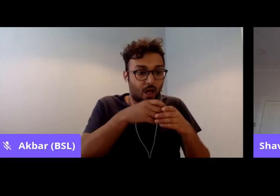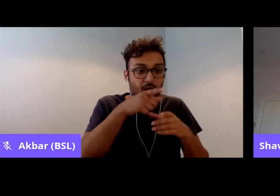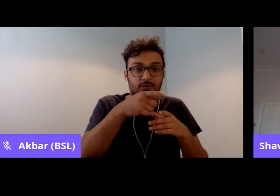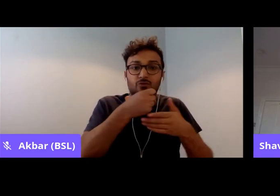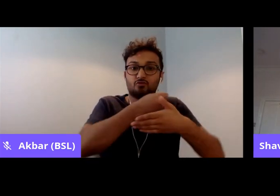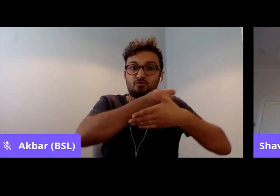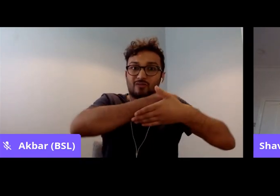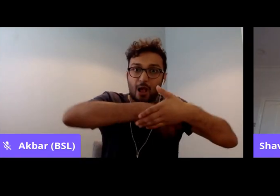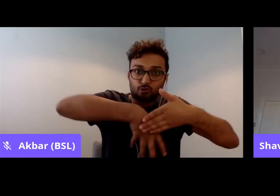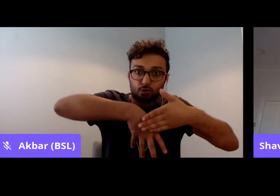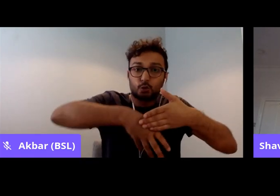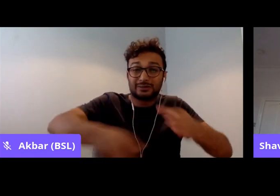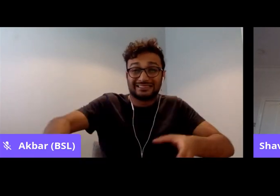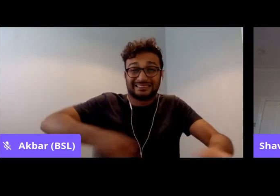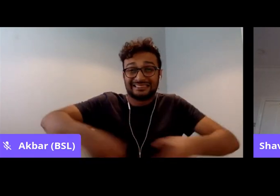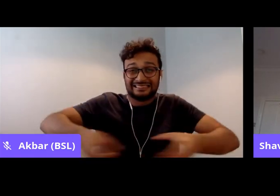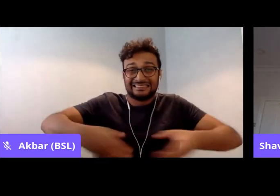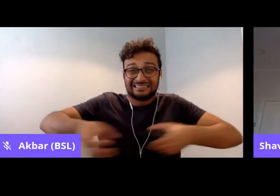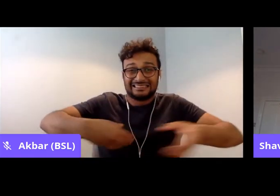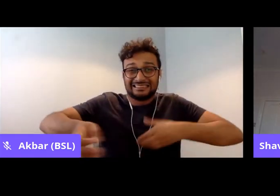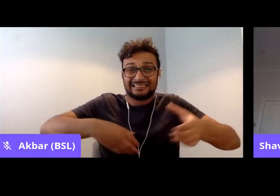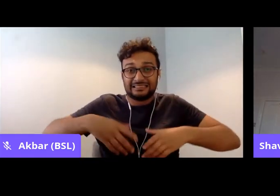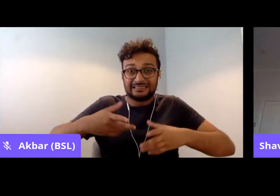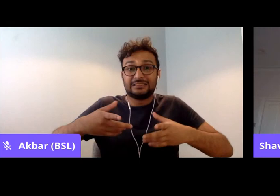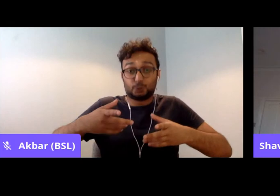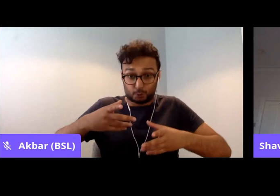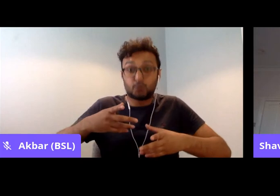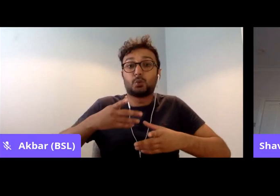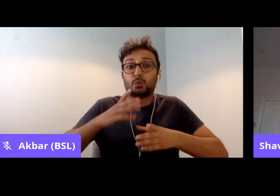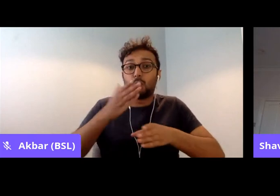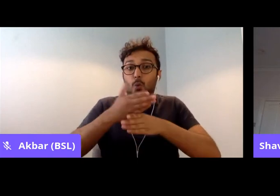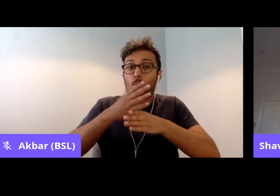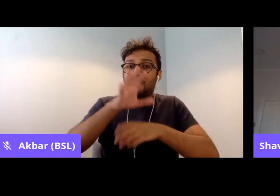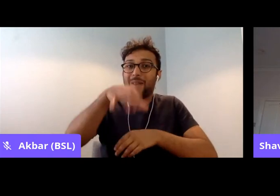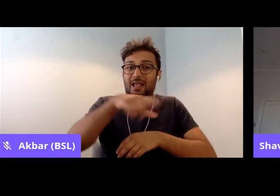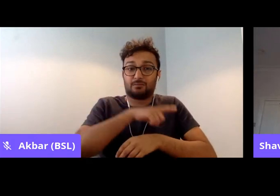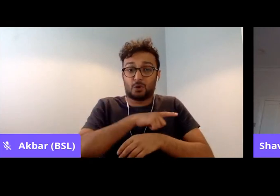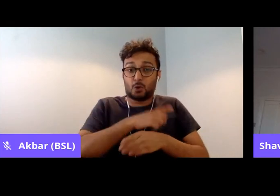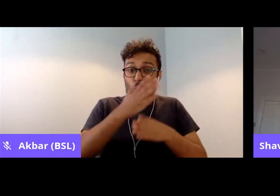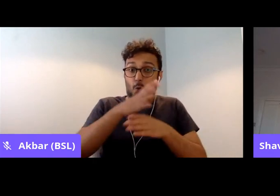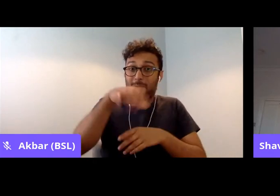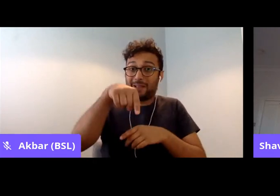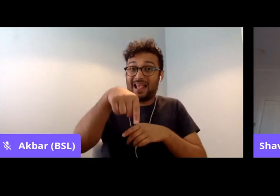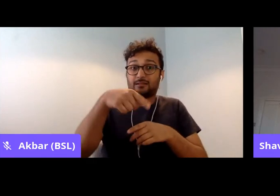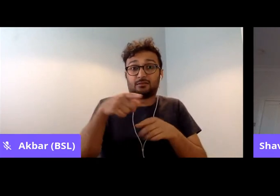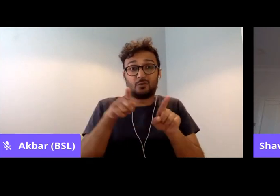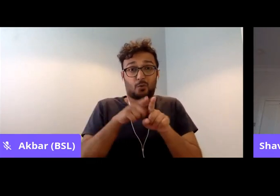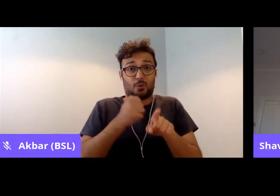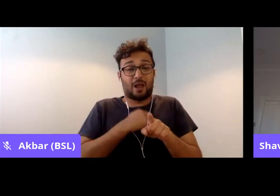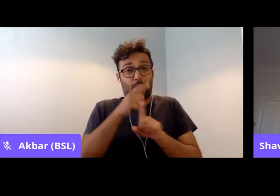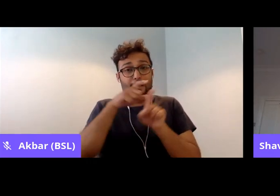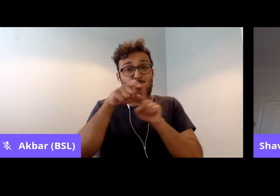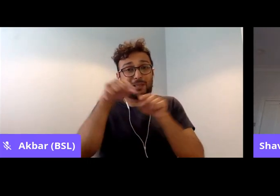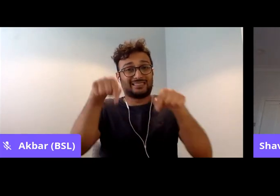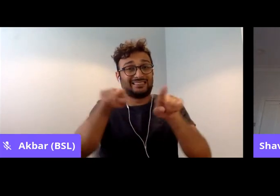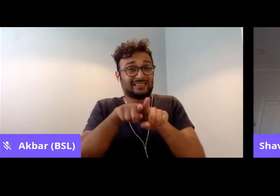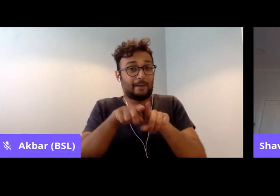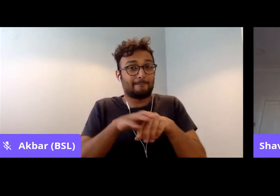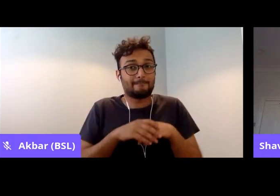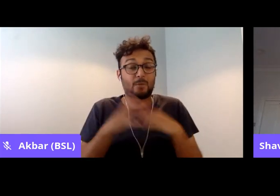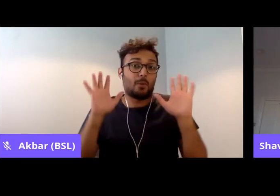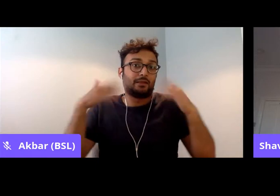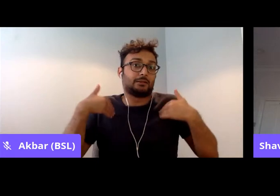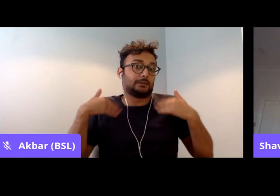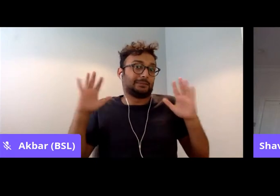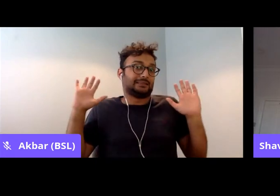into our workplaces, because our workplaces are, you know, equally our communities too. So, um, so that was just me, um,